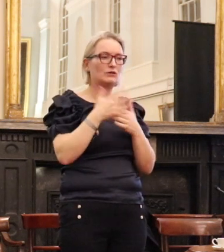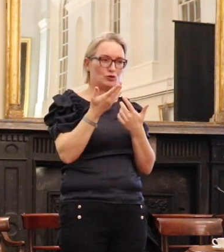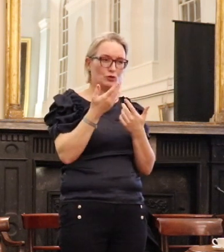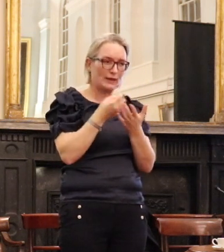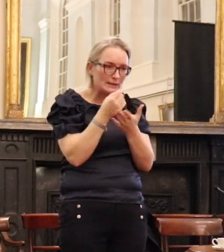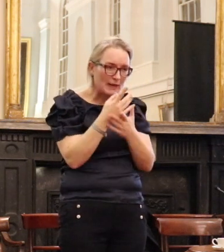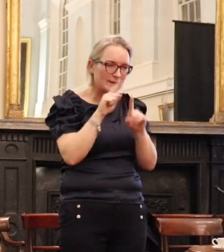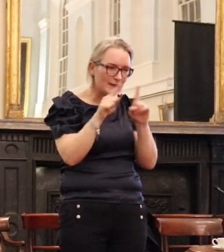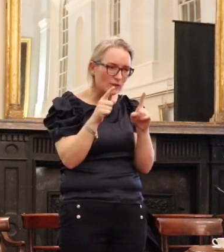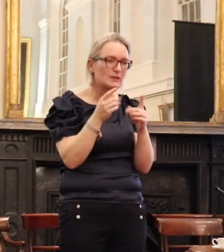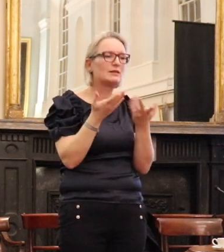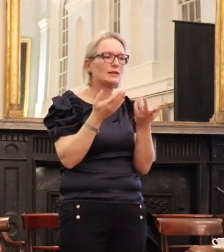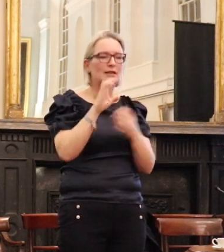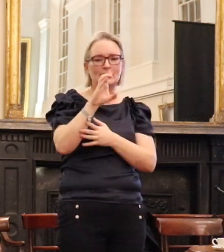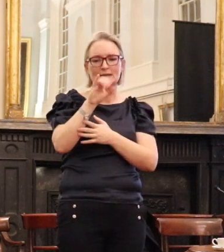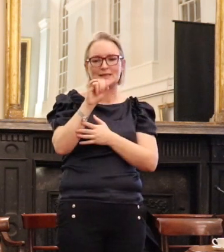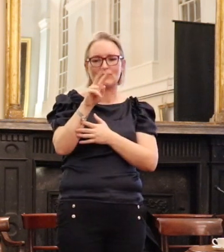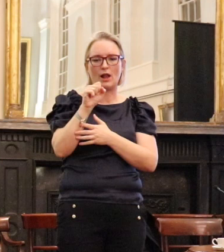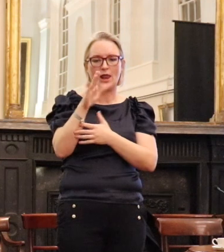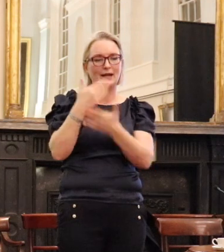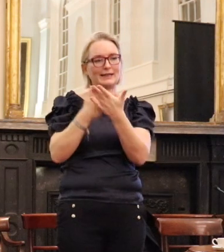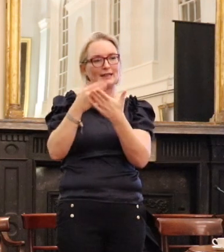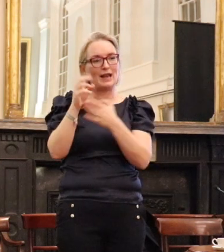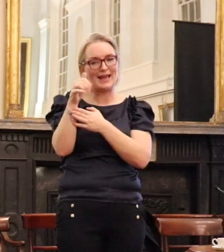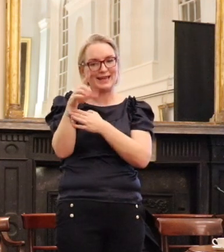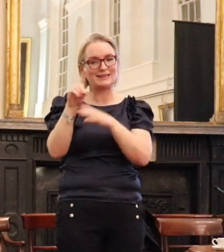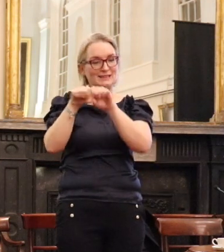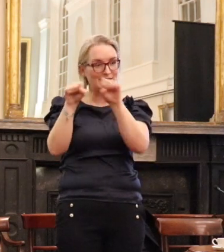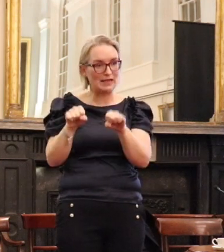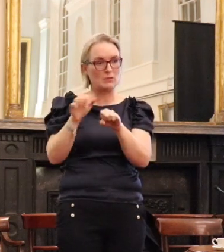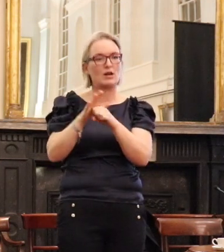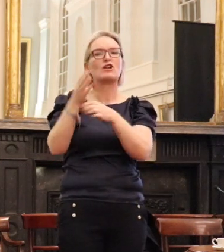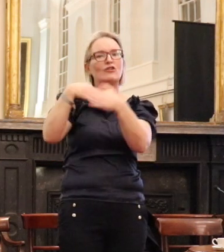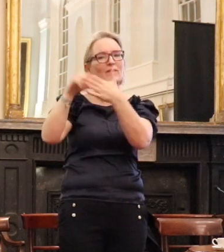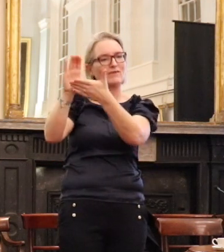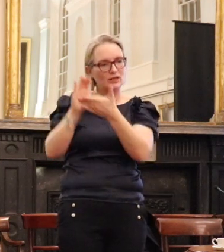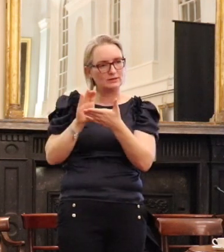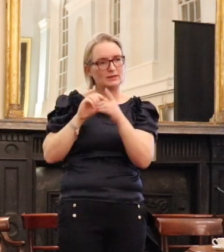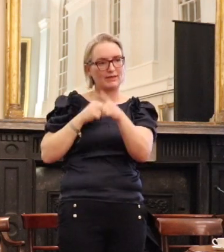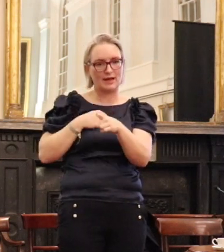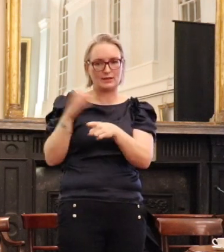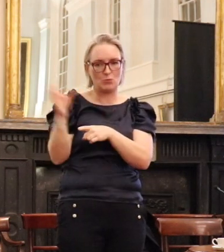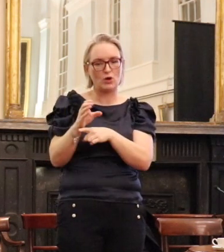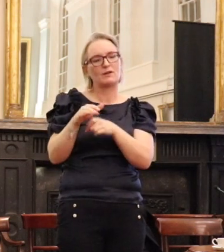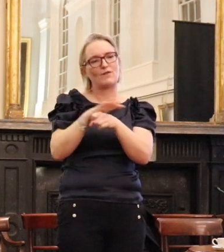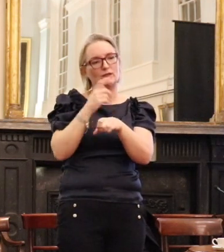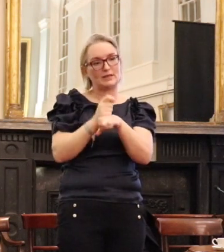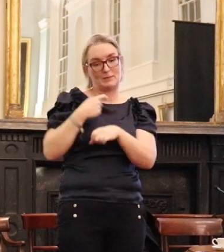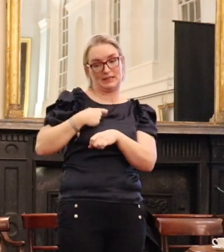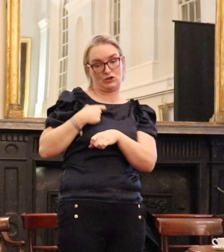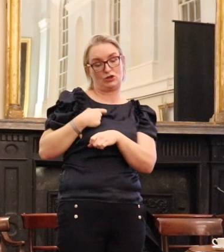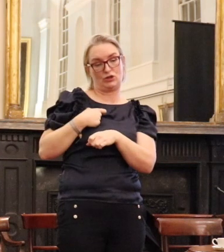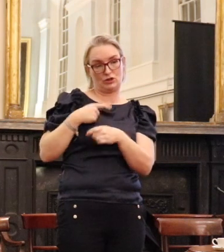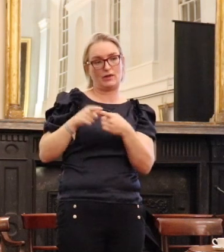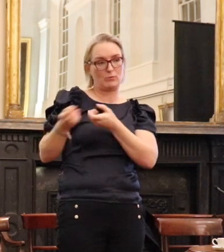explain that the civil legal aid scheme, which is the government-funded scheme, is one which employs full-time solicitors